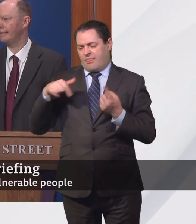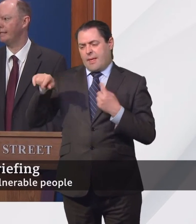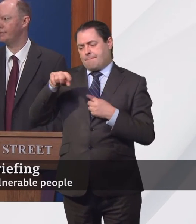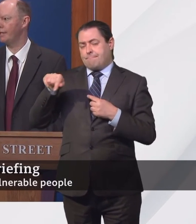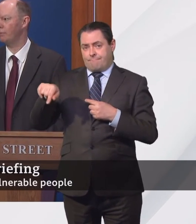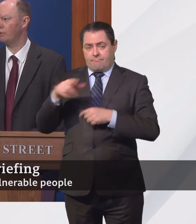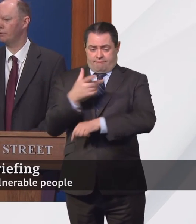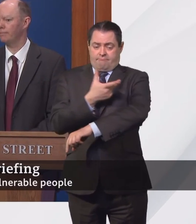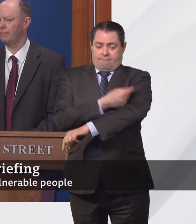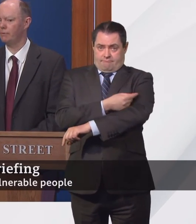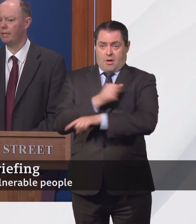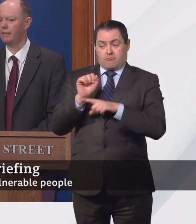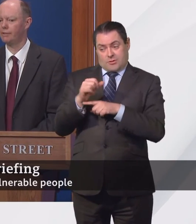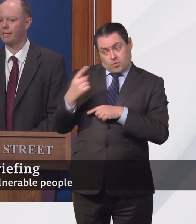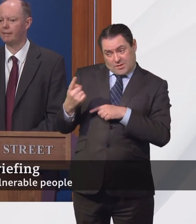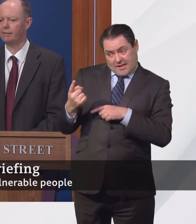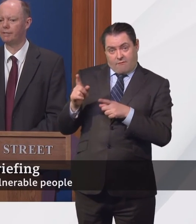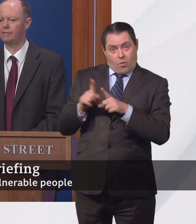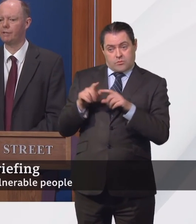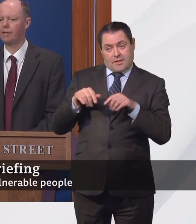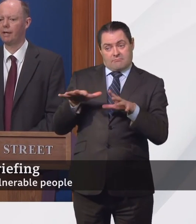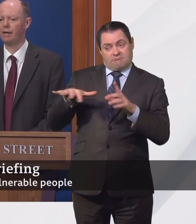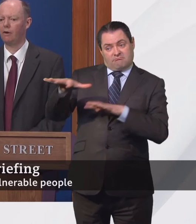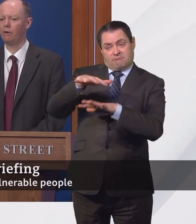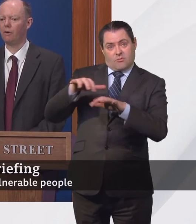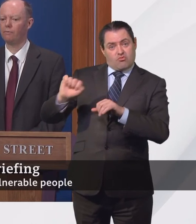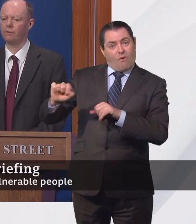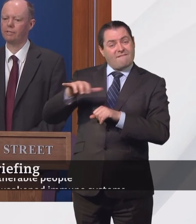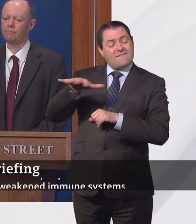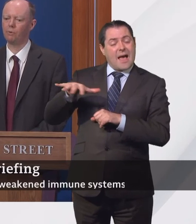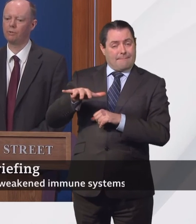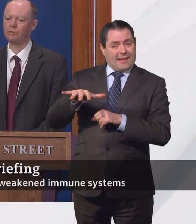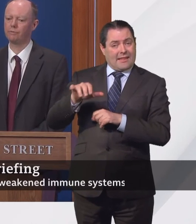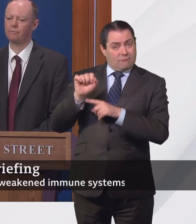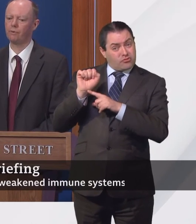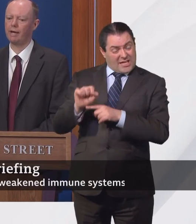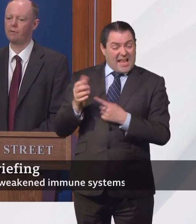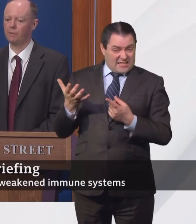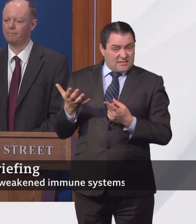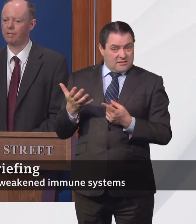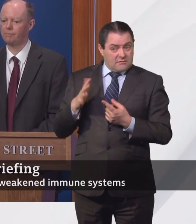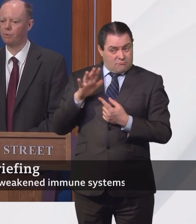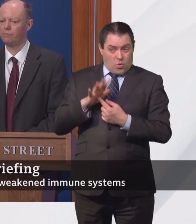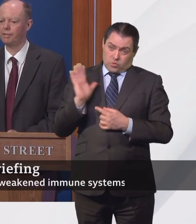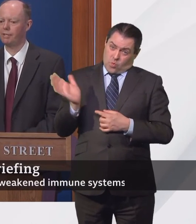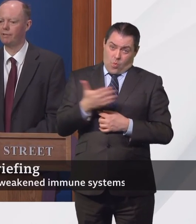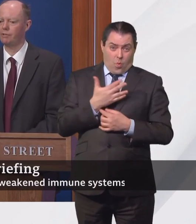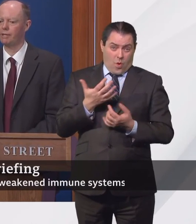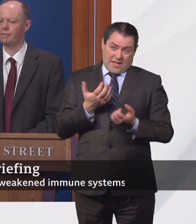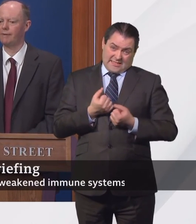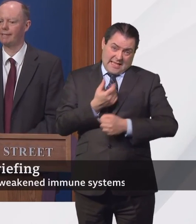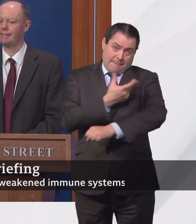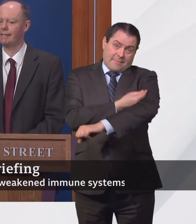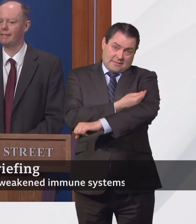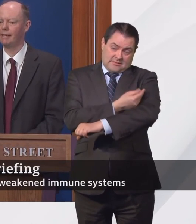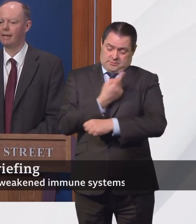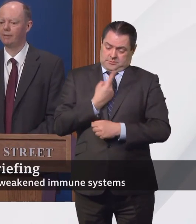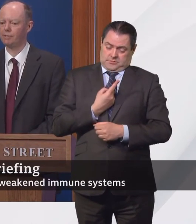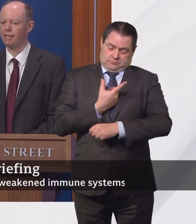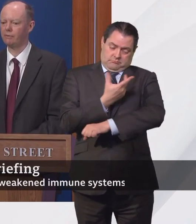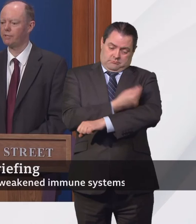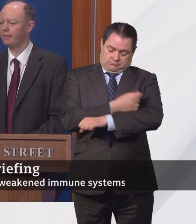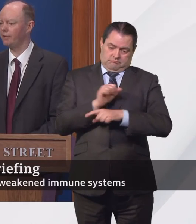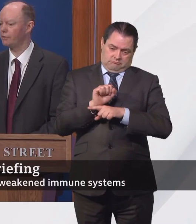And I think it is important that people really understand that this is of it's important for everyone, but it's important for the individual who has the vaccine